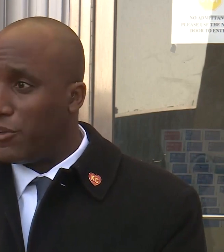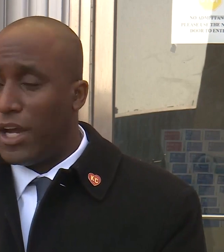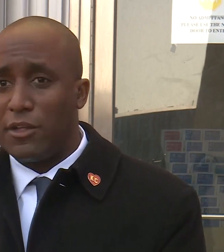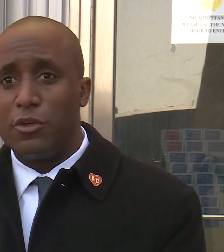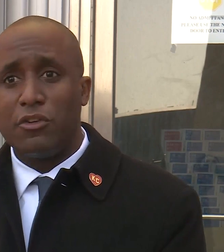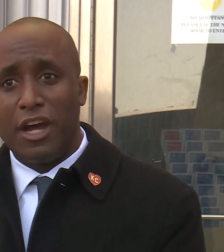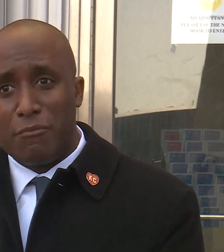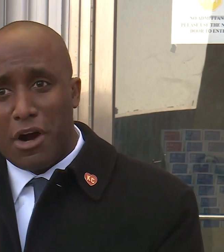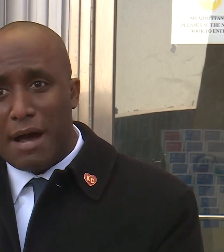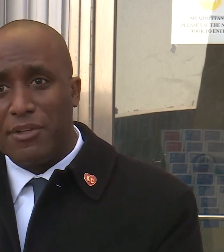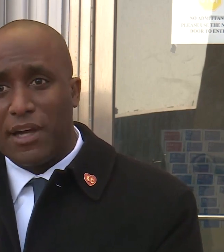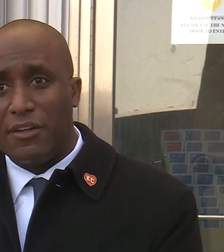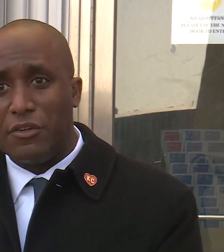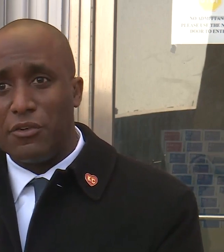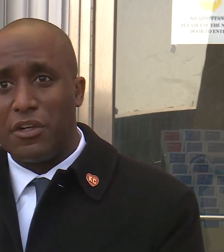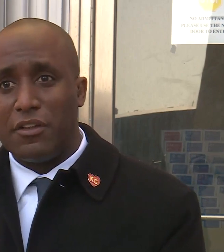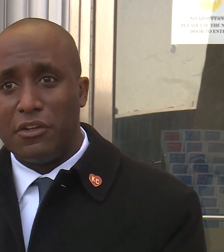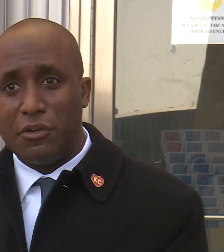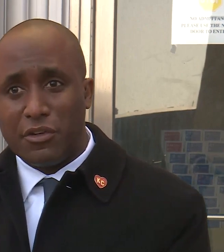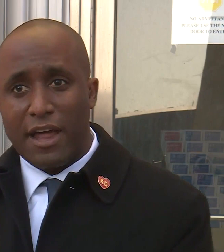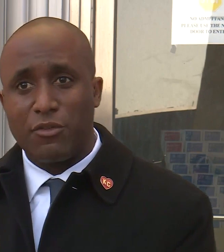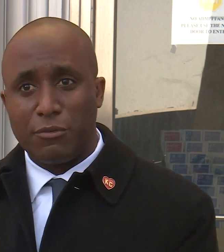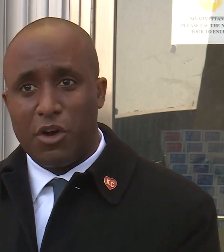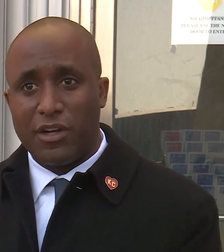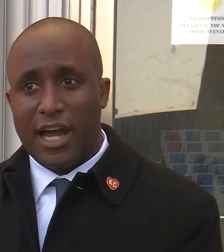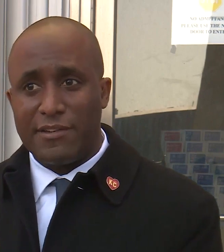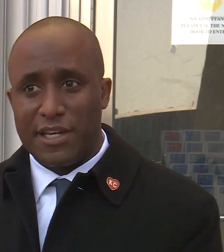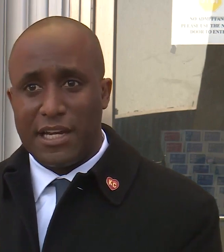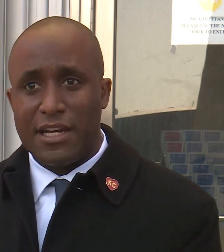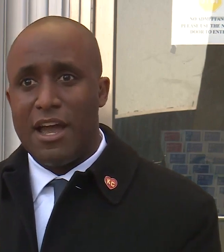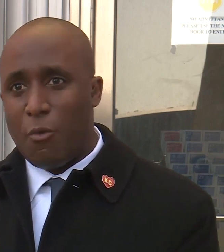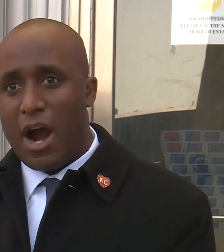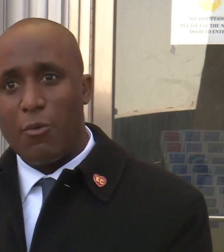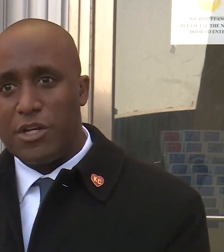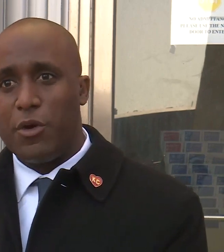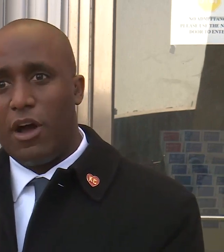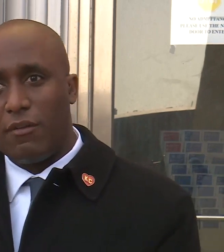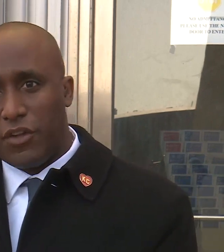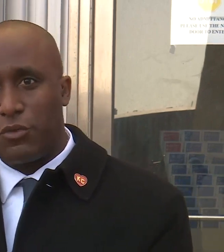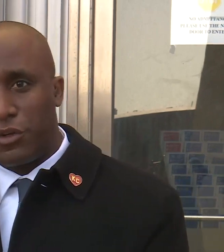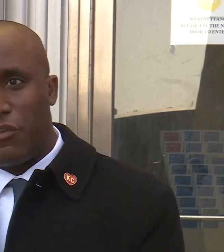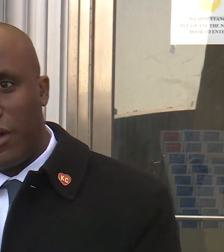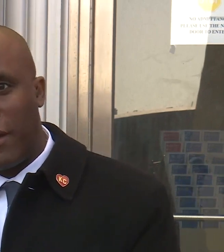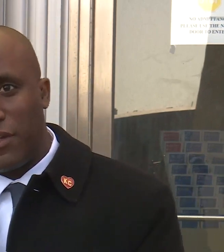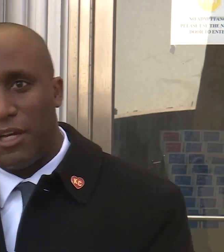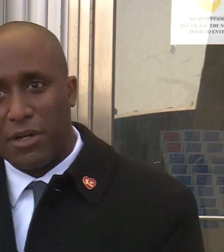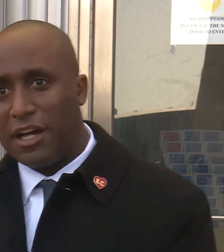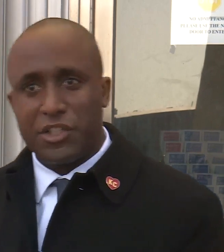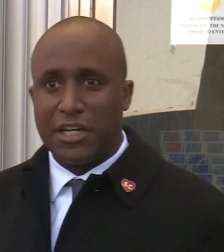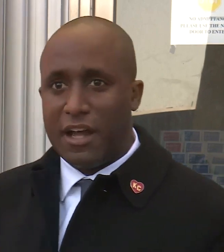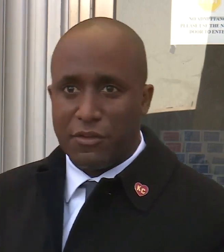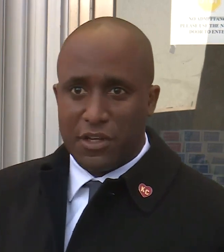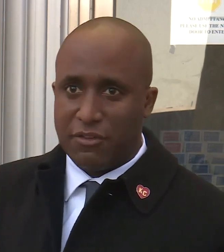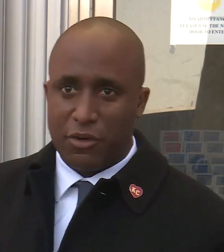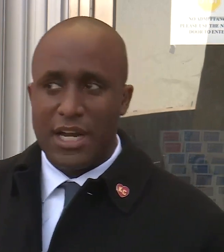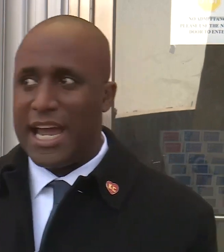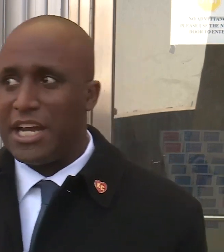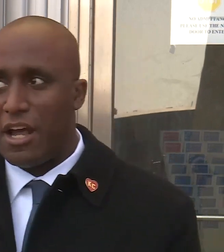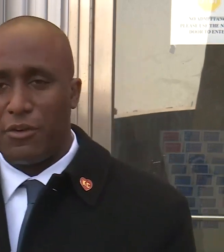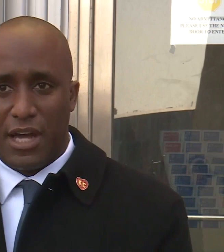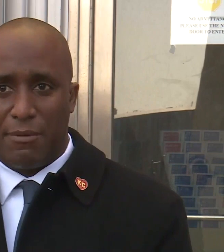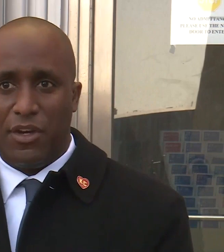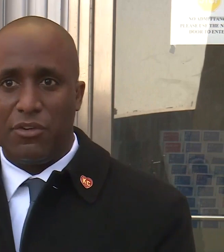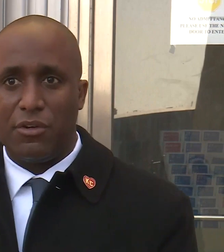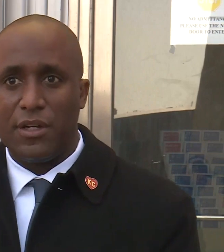many were saying, Lucas, you have more homicides in your city than you do deaths from COVID-19. Why are we doing all of this for COVID-19 but not shutting down the city for